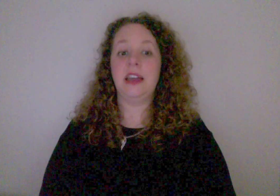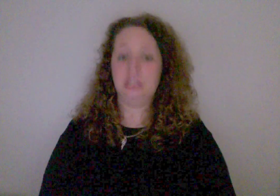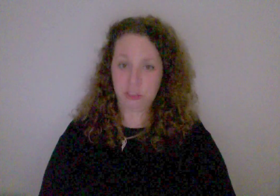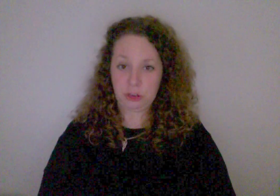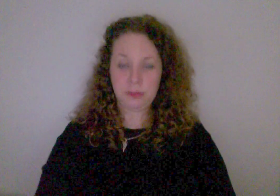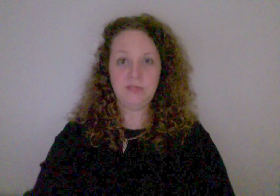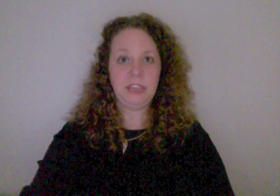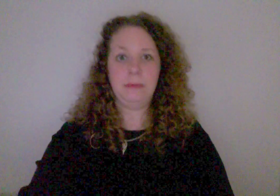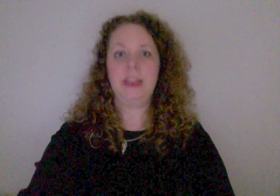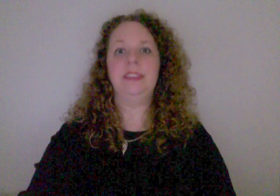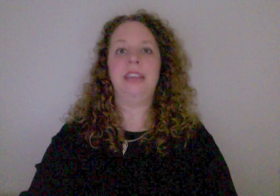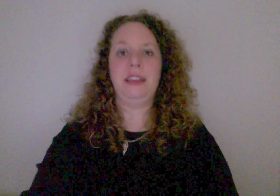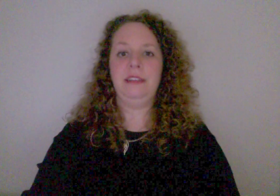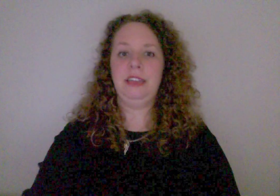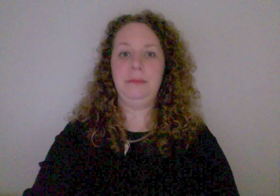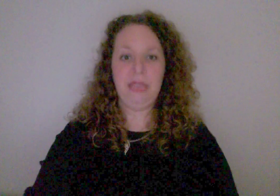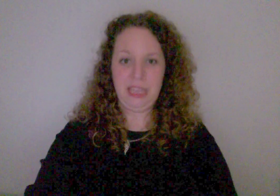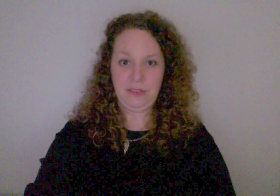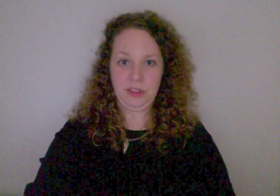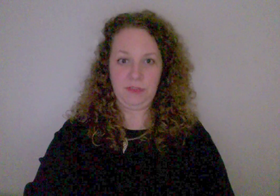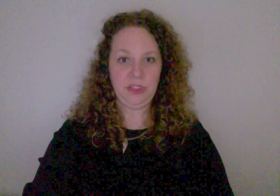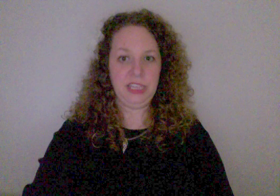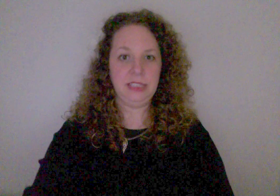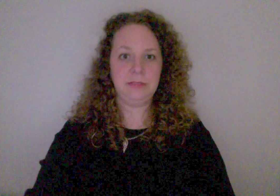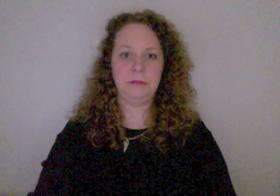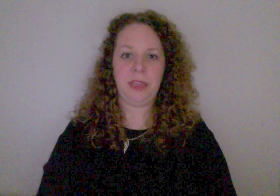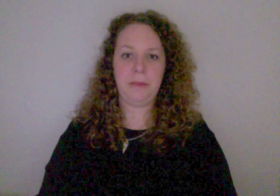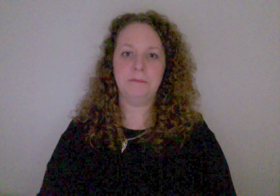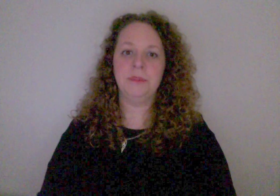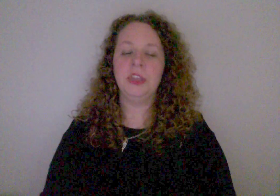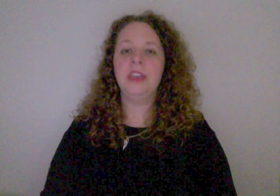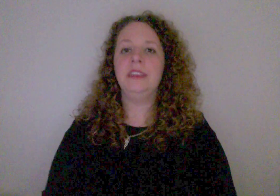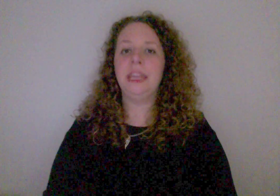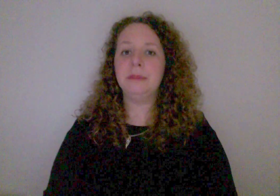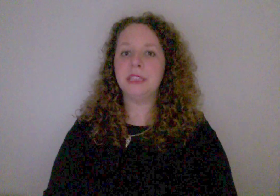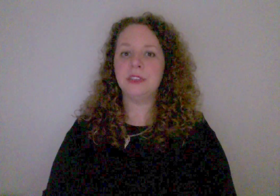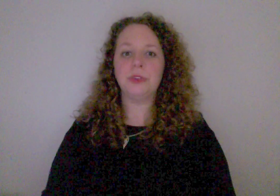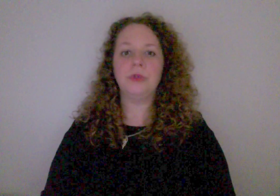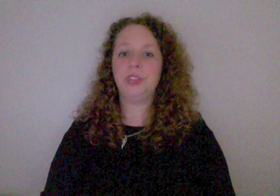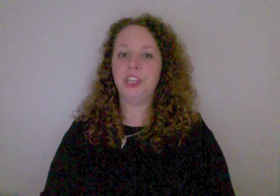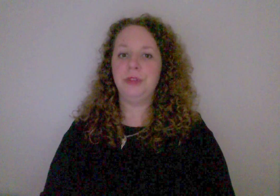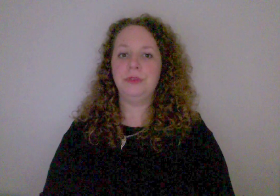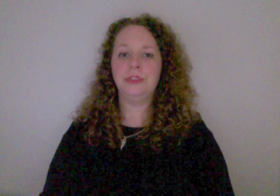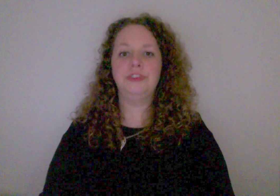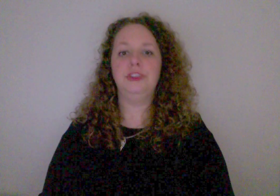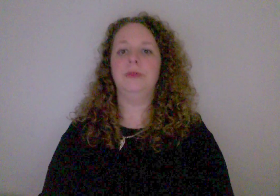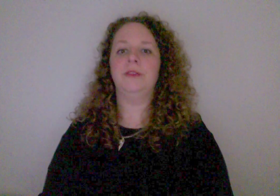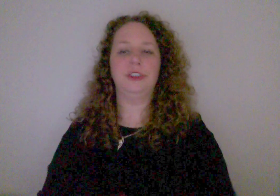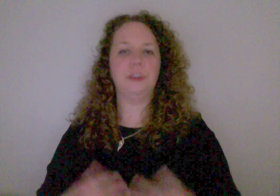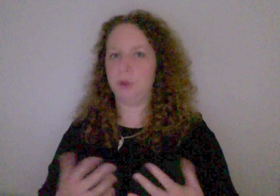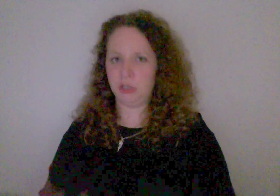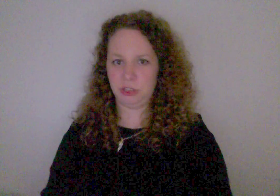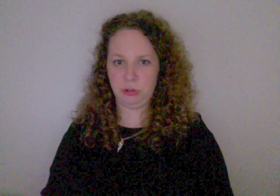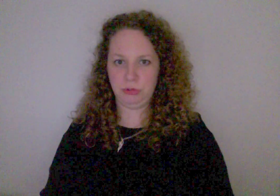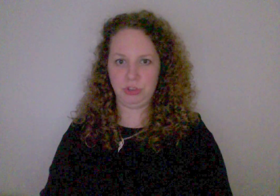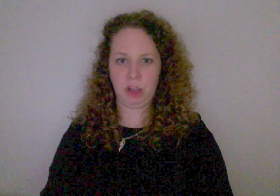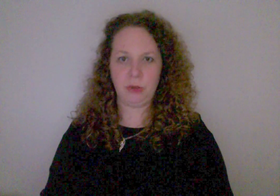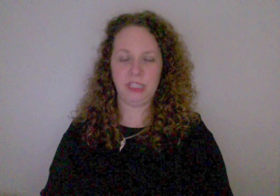a descriptive name sign can be given for these. Okay? Name signs are only used to refer to a person who's not present.